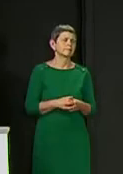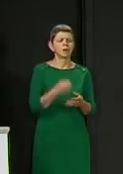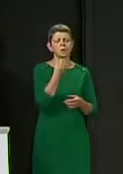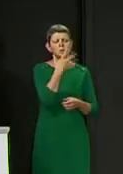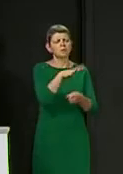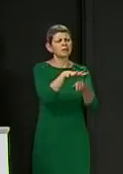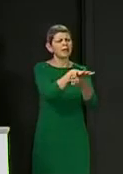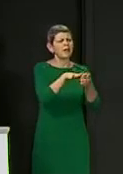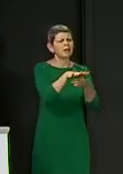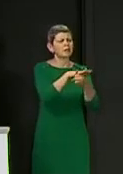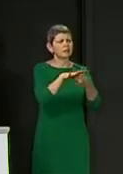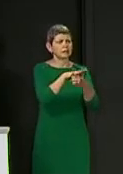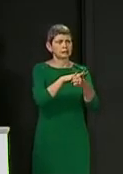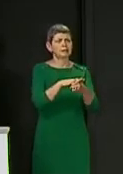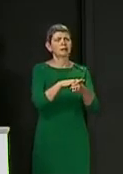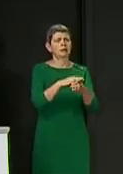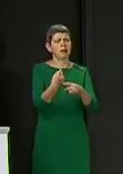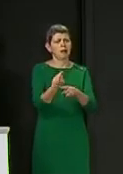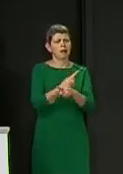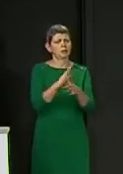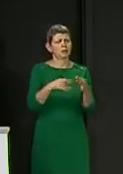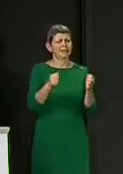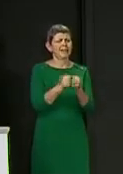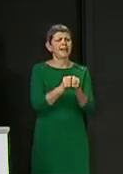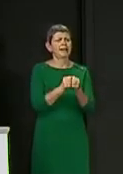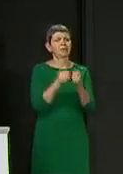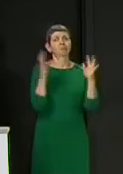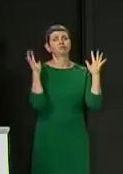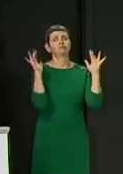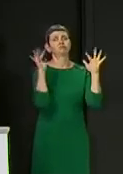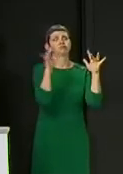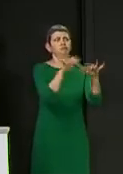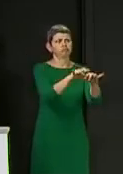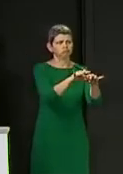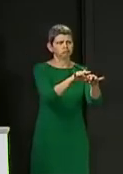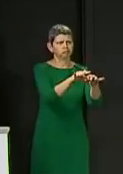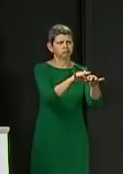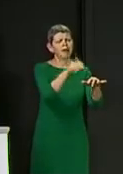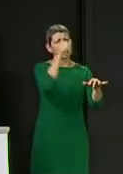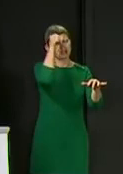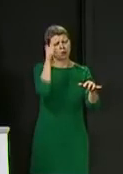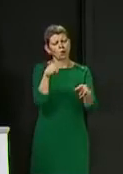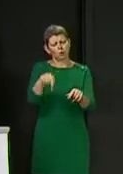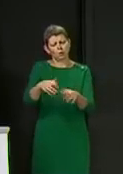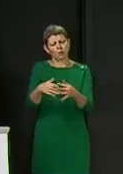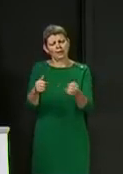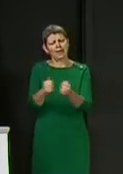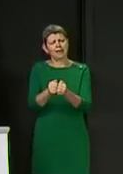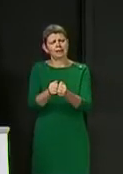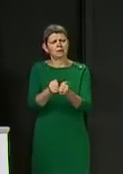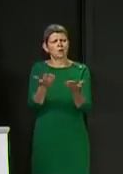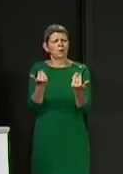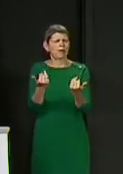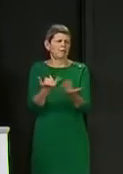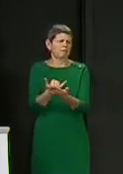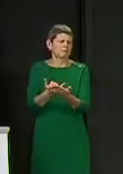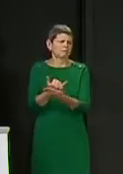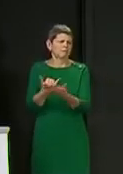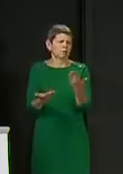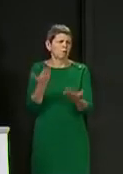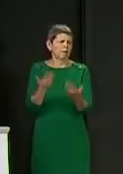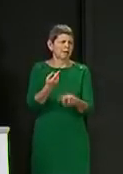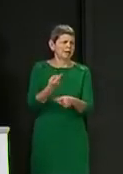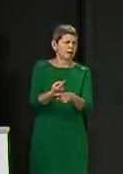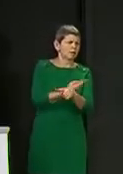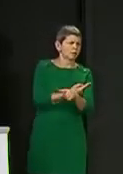spots and parks in Scotland last weekend. I know the weather is not meant to be as good this weekend. But can ask the Chief Constable, will there be any increased